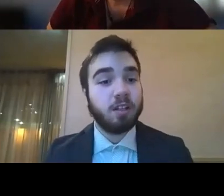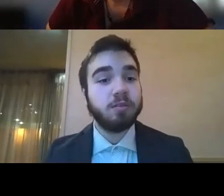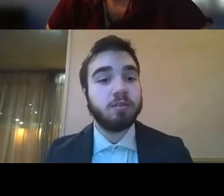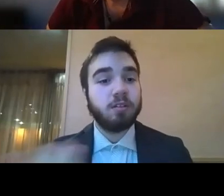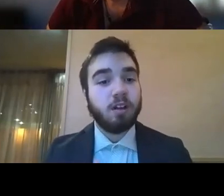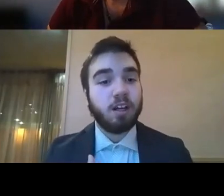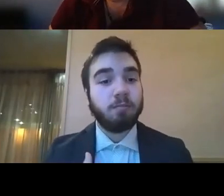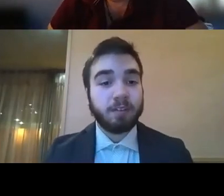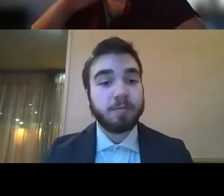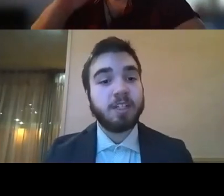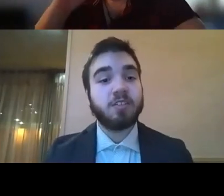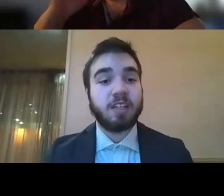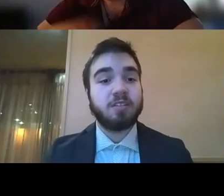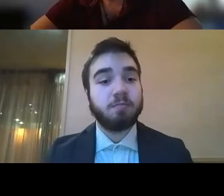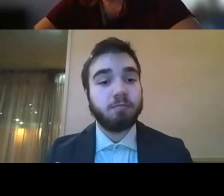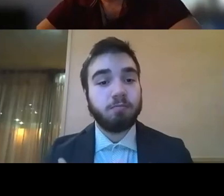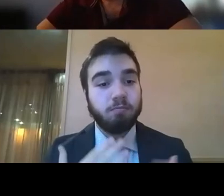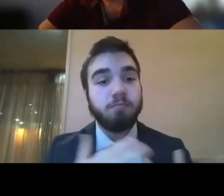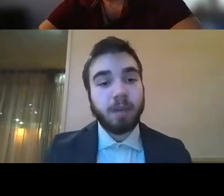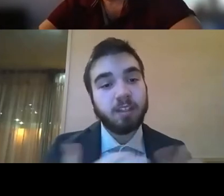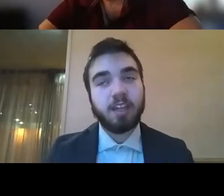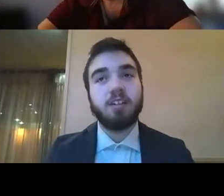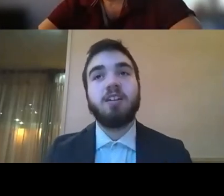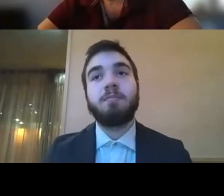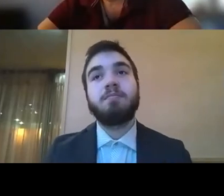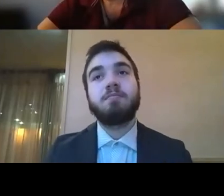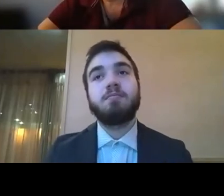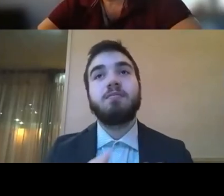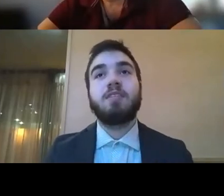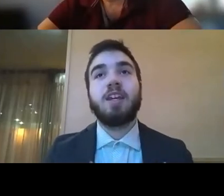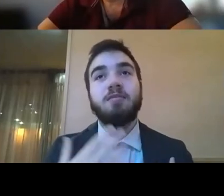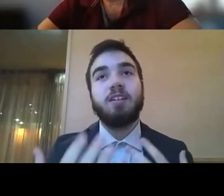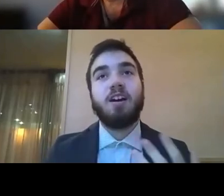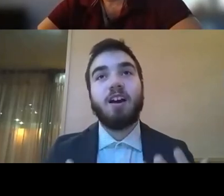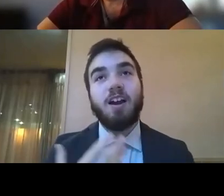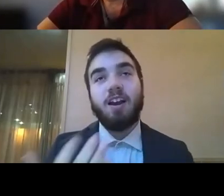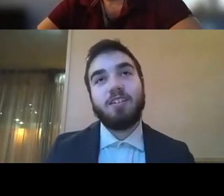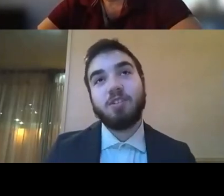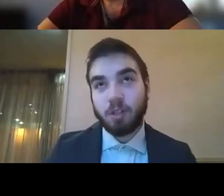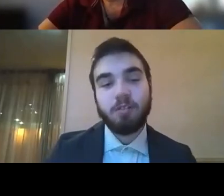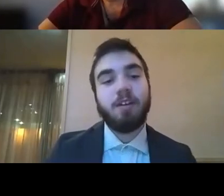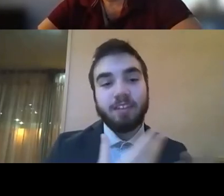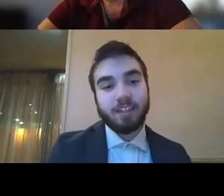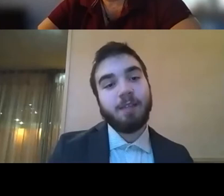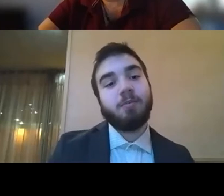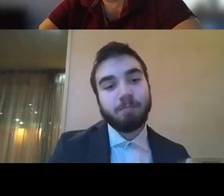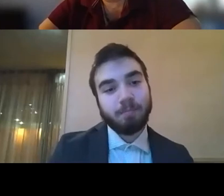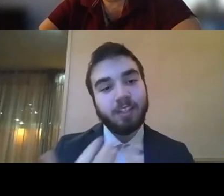my freshman year. that's Beth and Gail. Then, you know, everything that happened. Yeah, sure do.